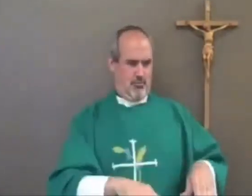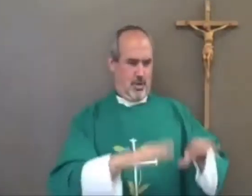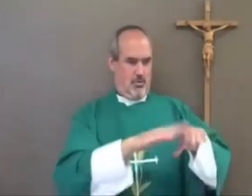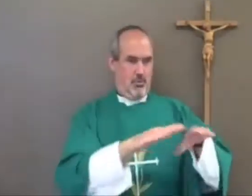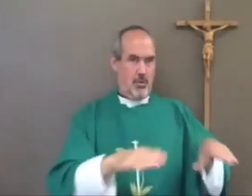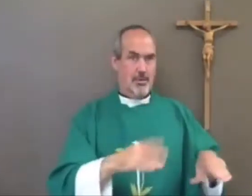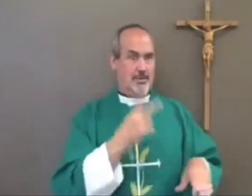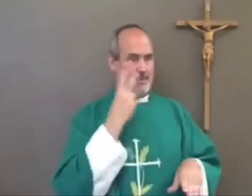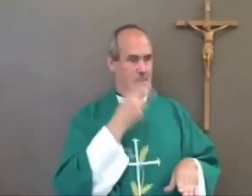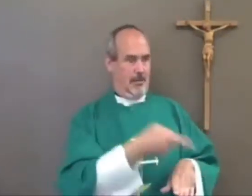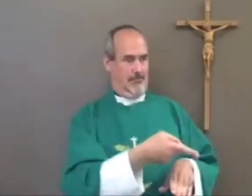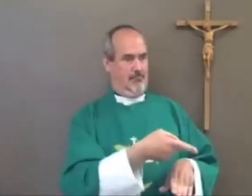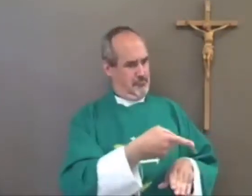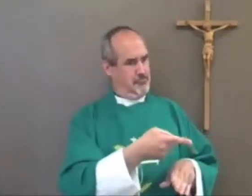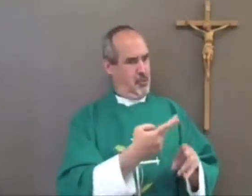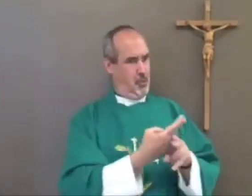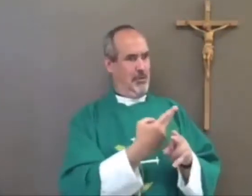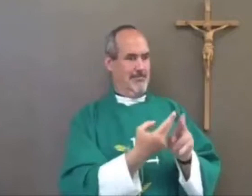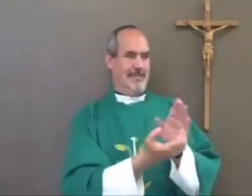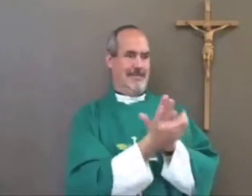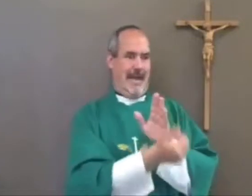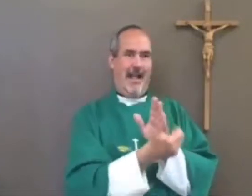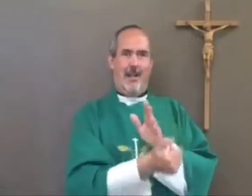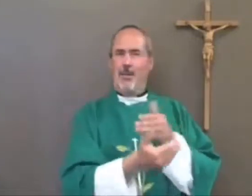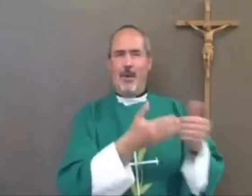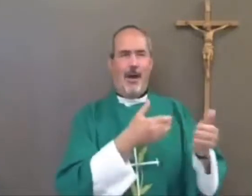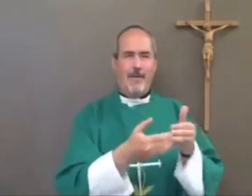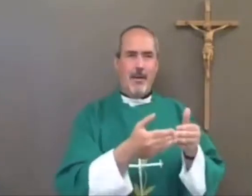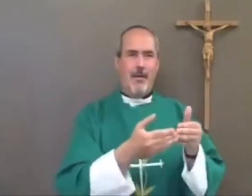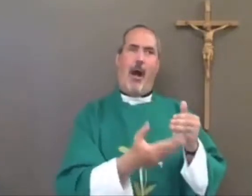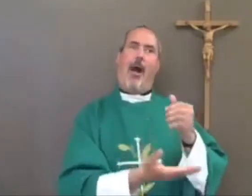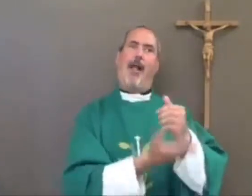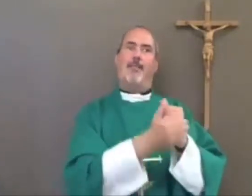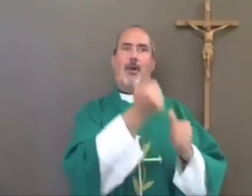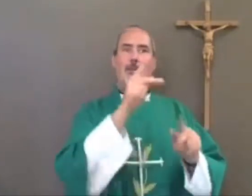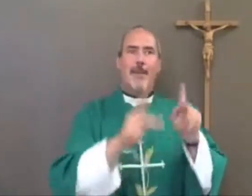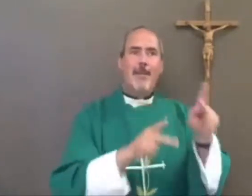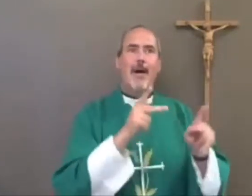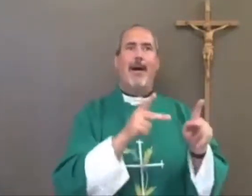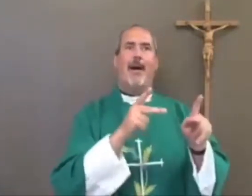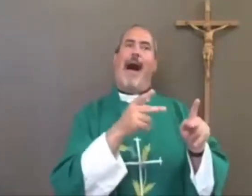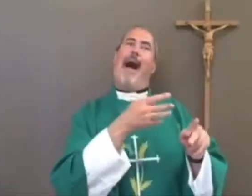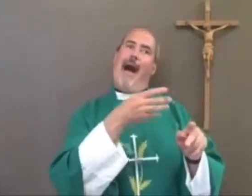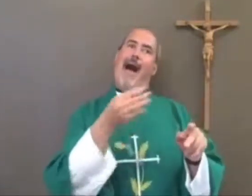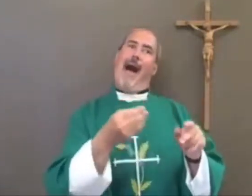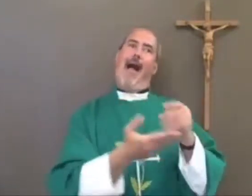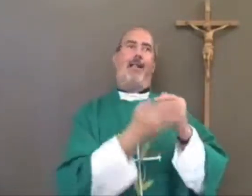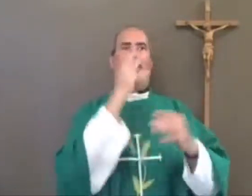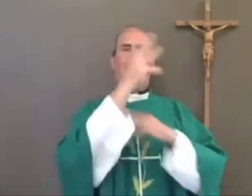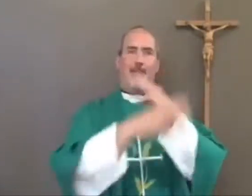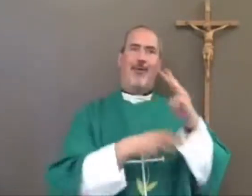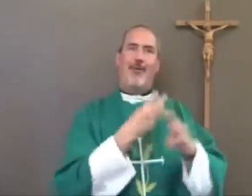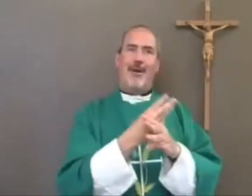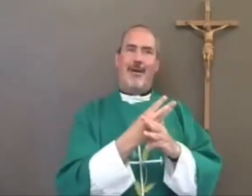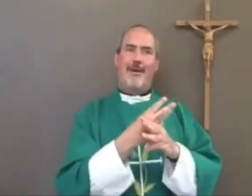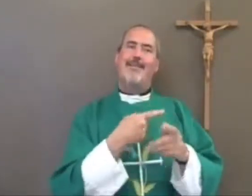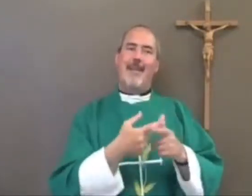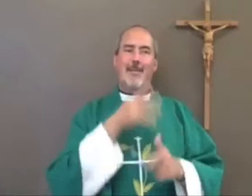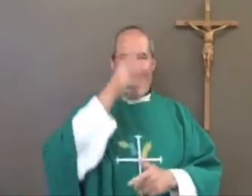And again, looking at parents, this is just like what they want. They want their child to develop skills